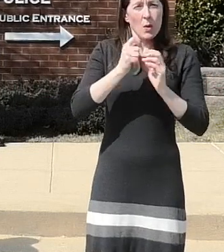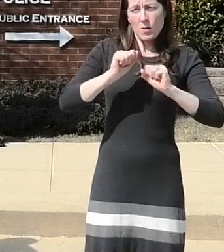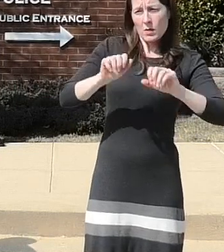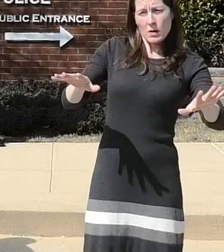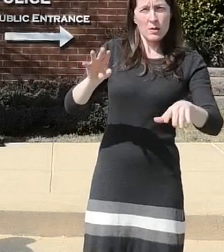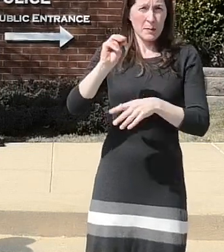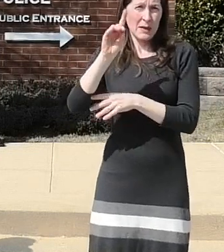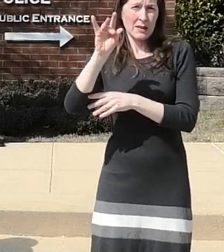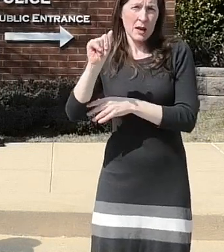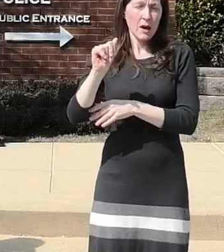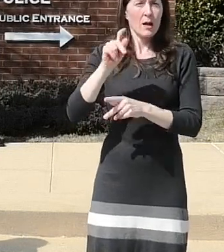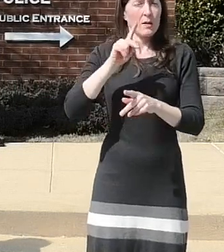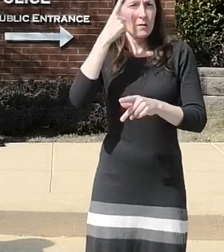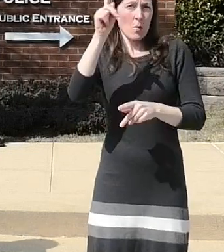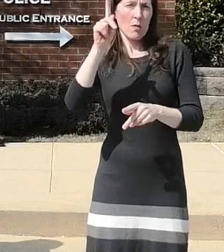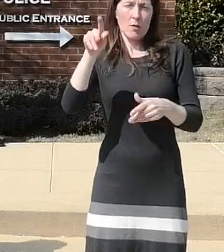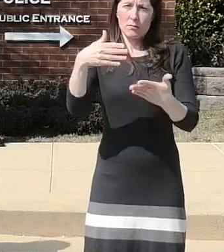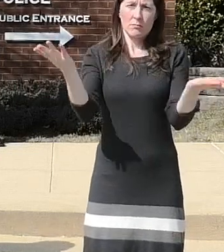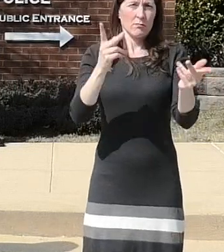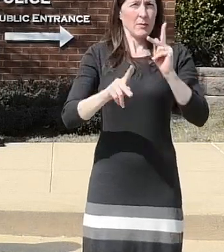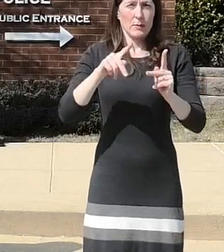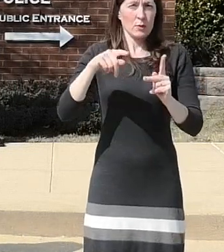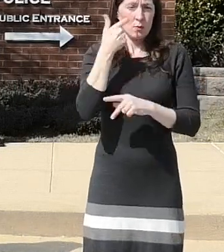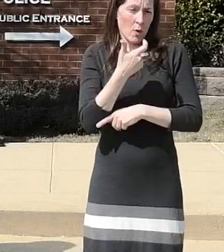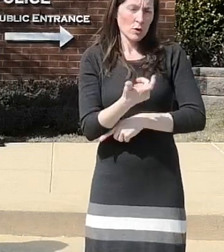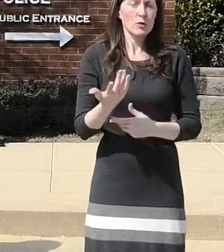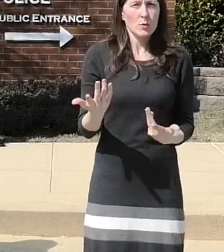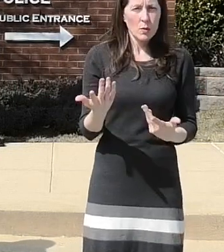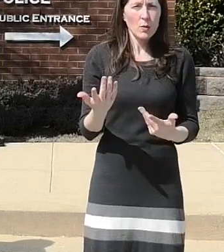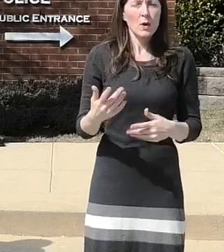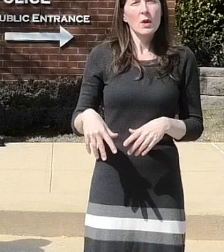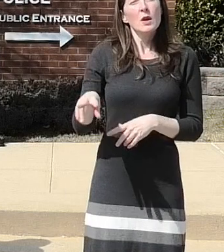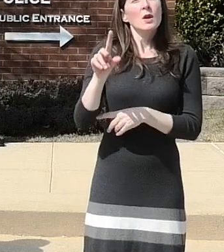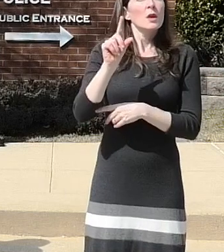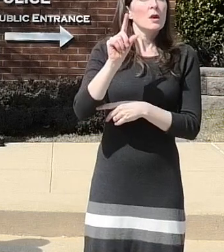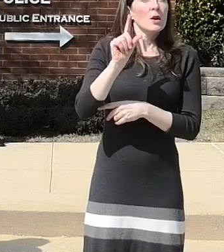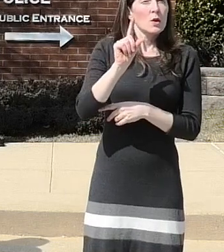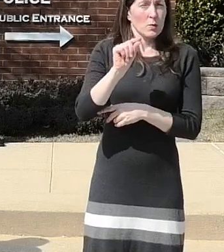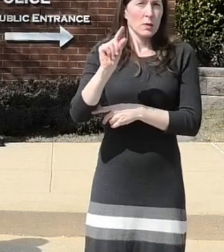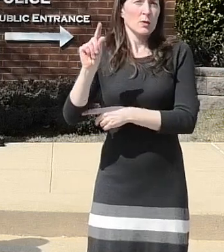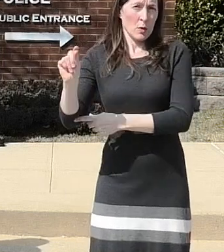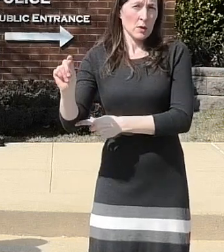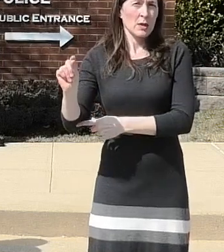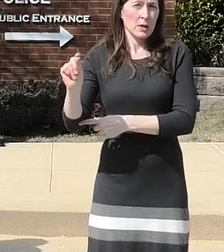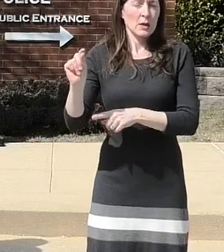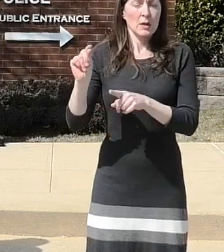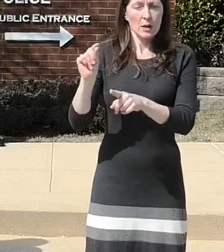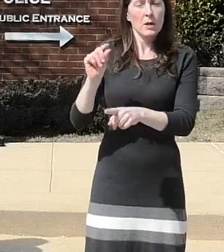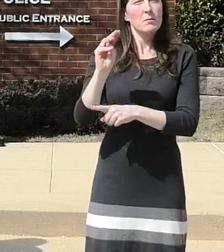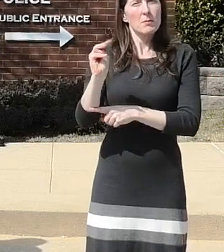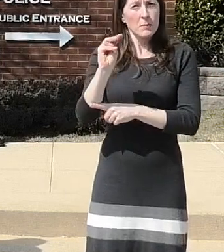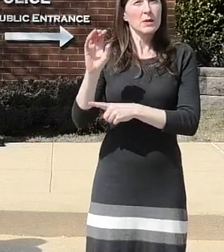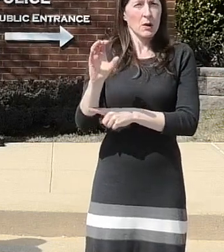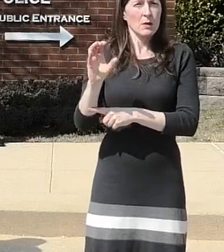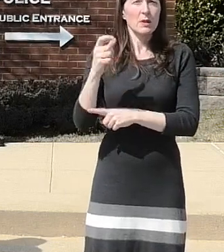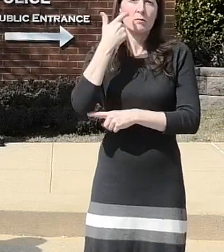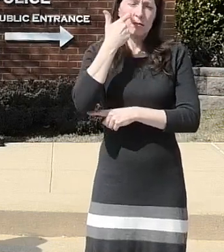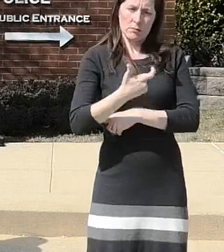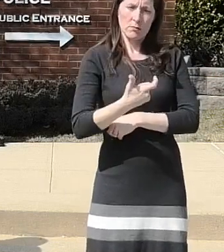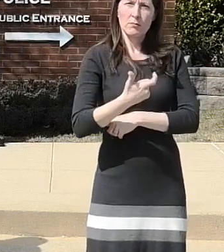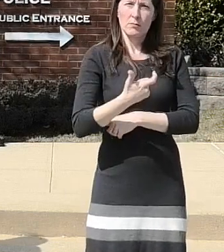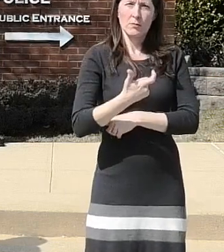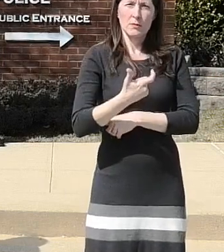in 2020 investigators from montgomery county fire and rescue uh fire and explosive investigative unit witnessed that video